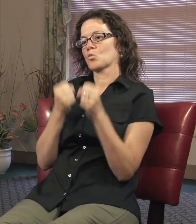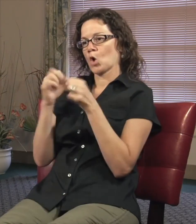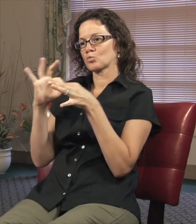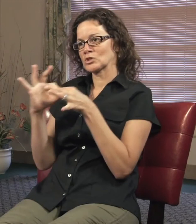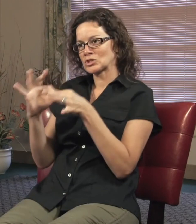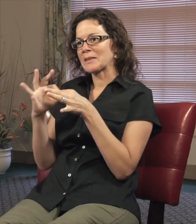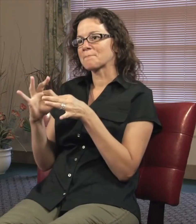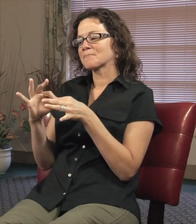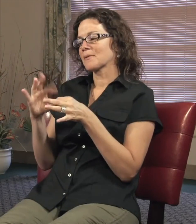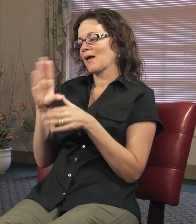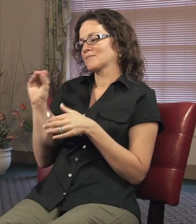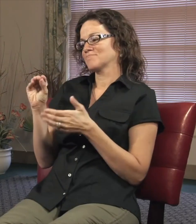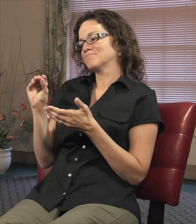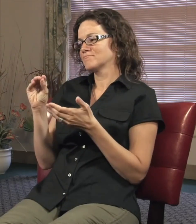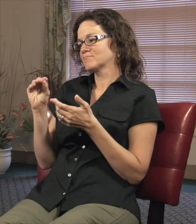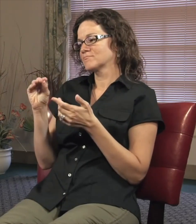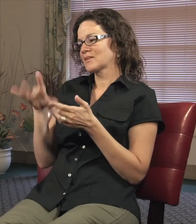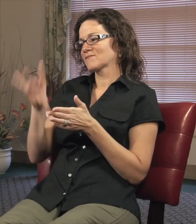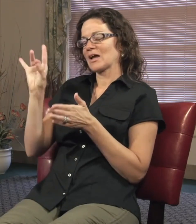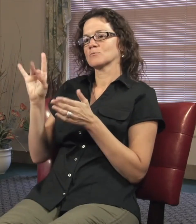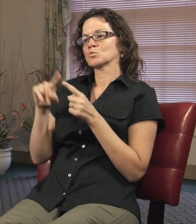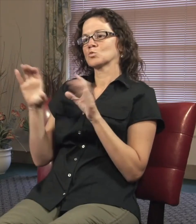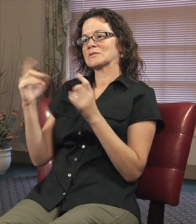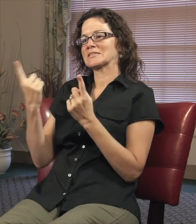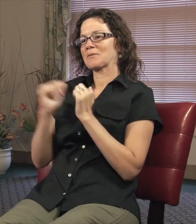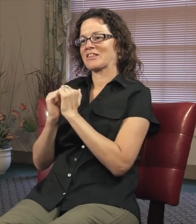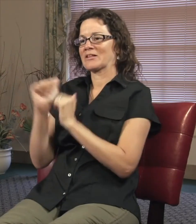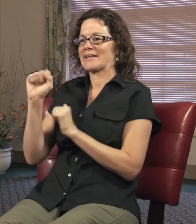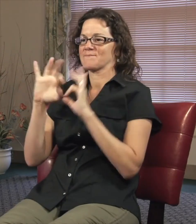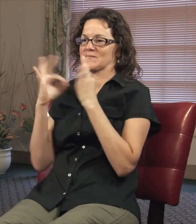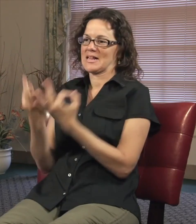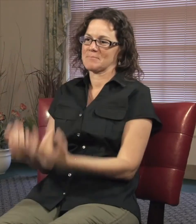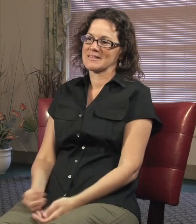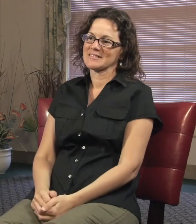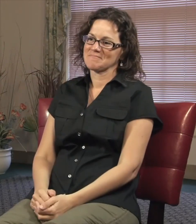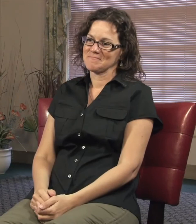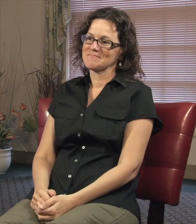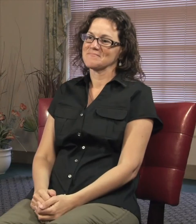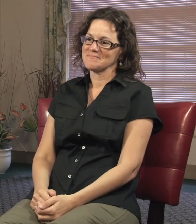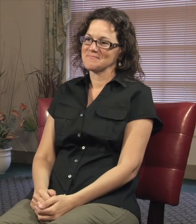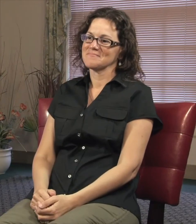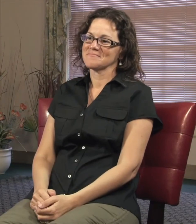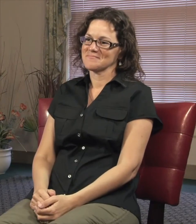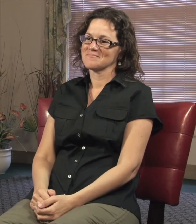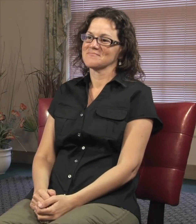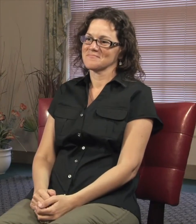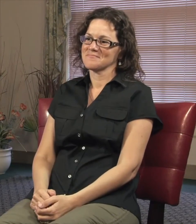communicate with my children and build a much stronger bond and a much better relationship with them. And we can do things together as a